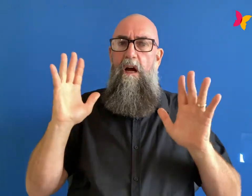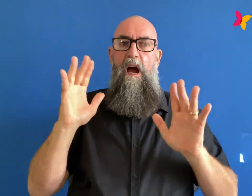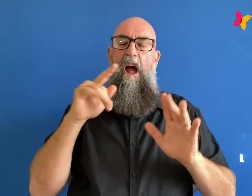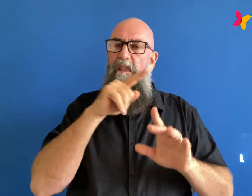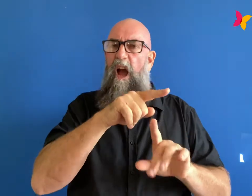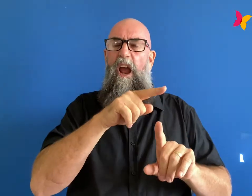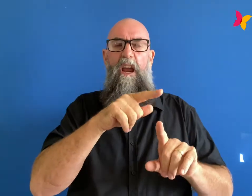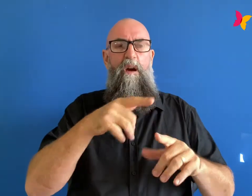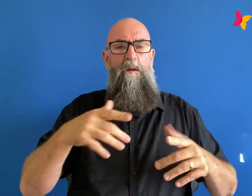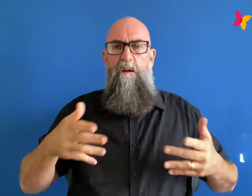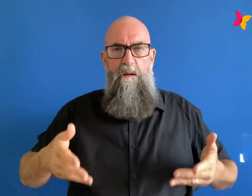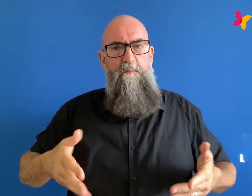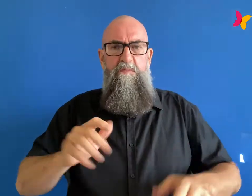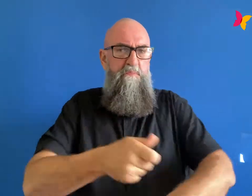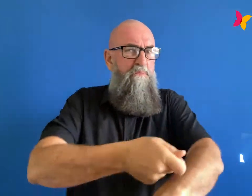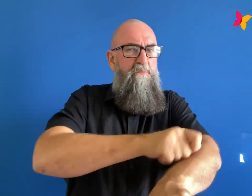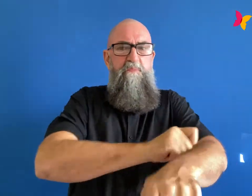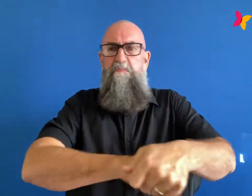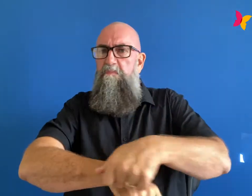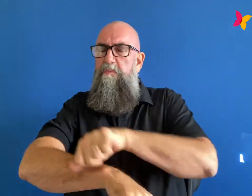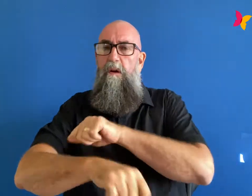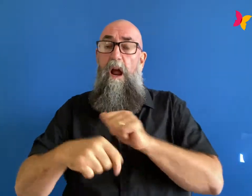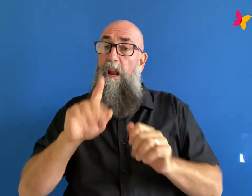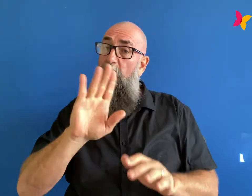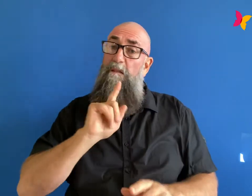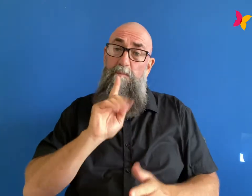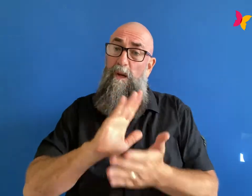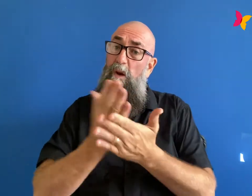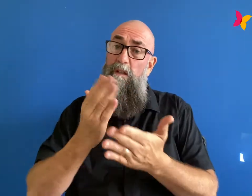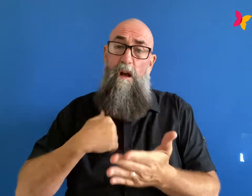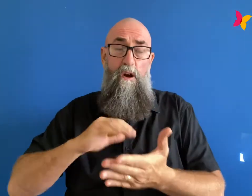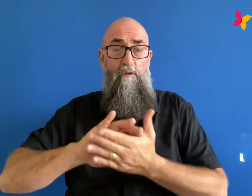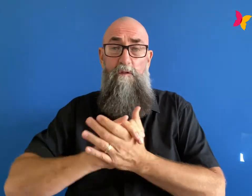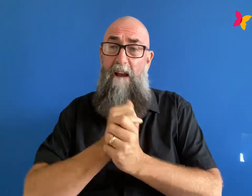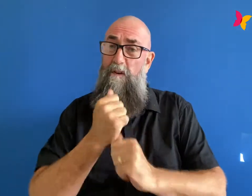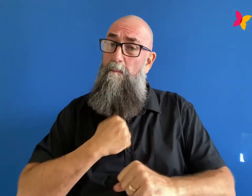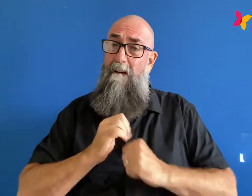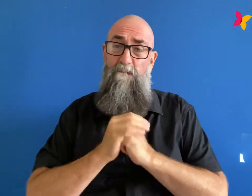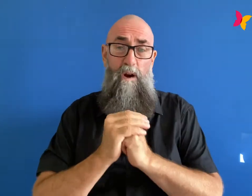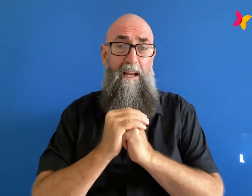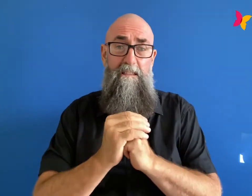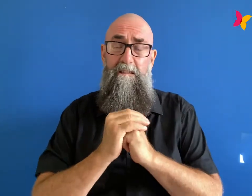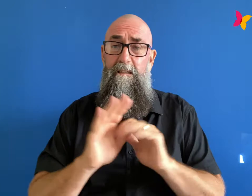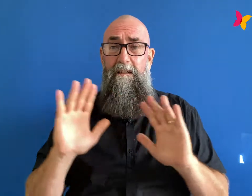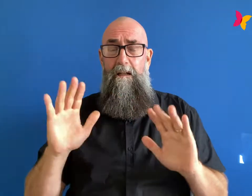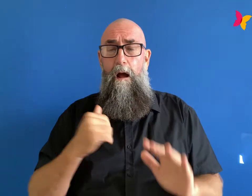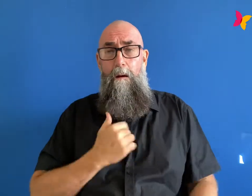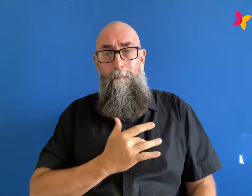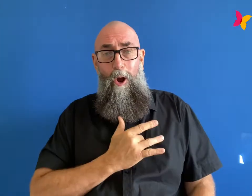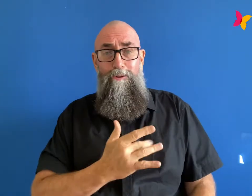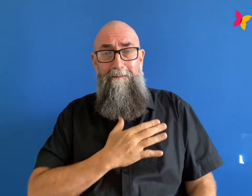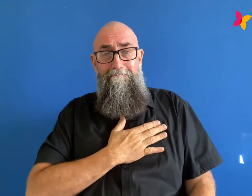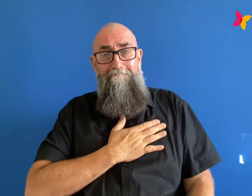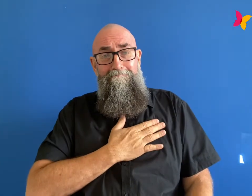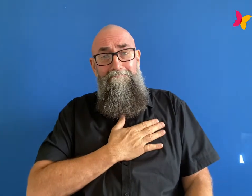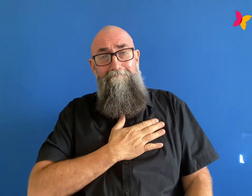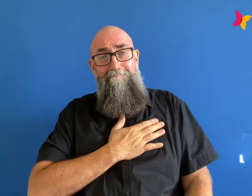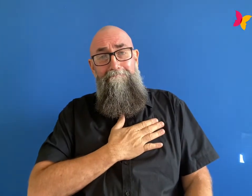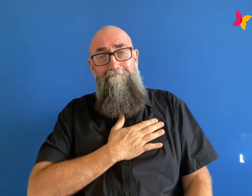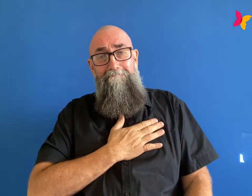and i'm like forever so grateful for that i'm getting emotional they know who they